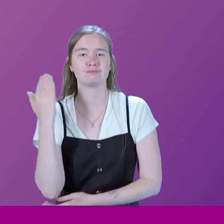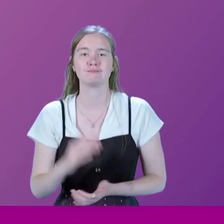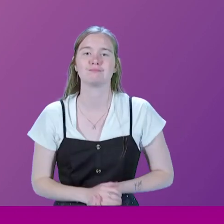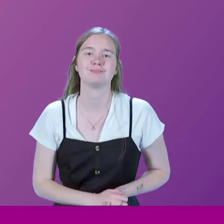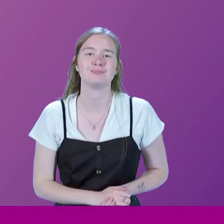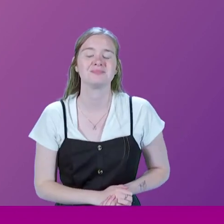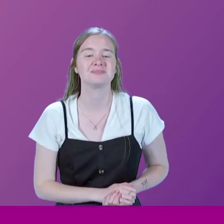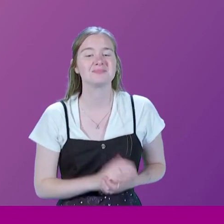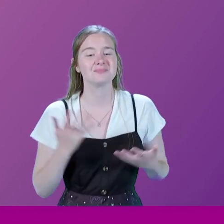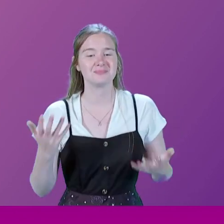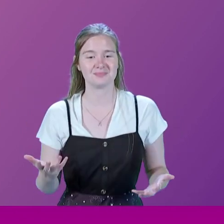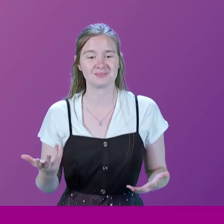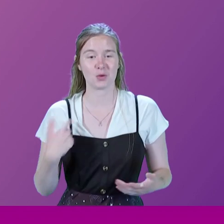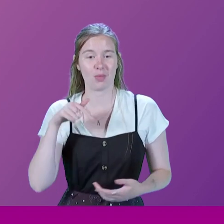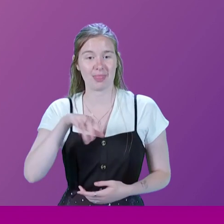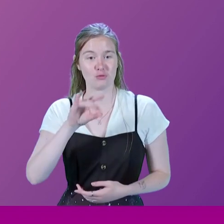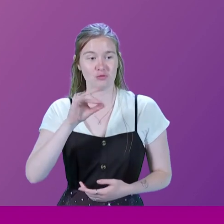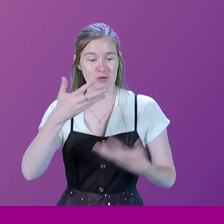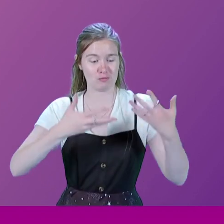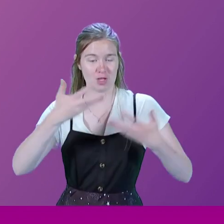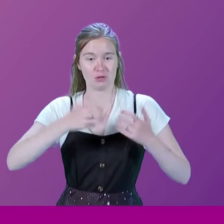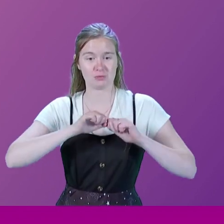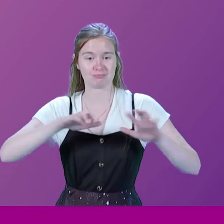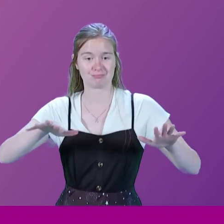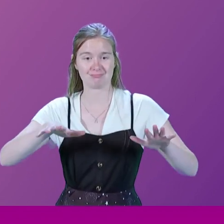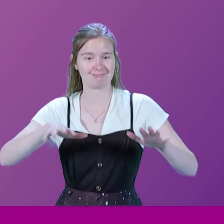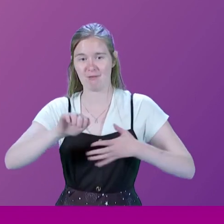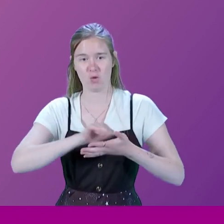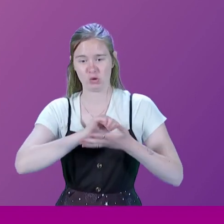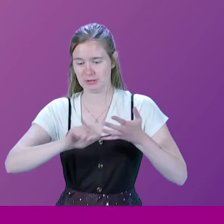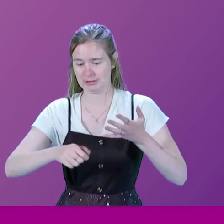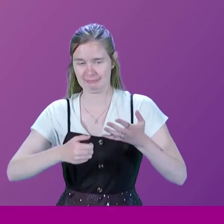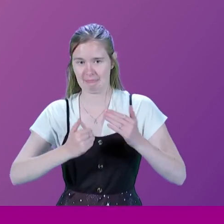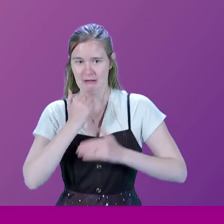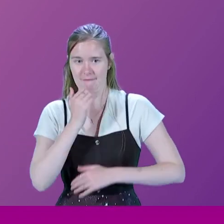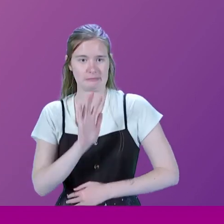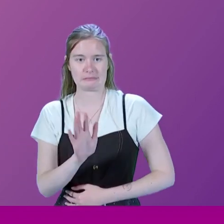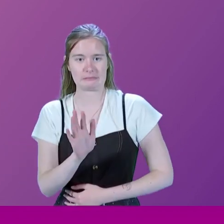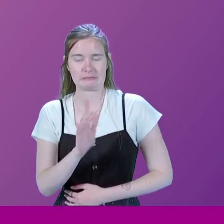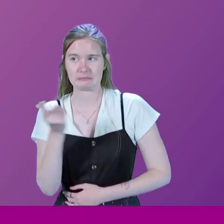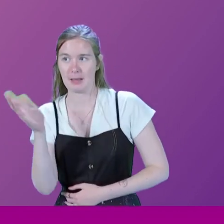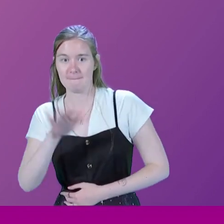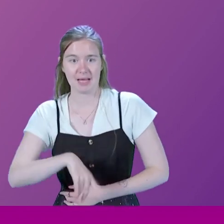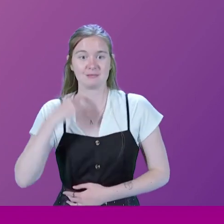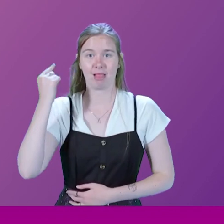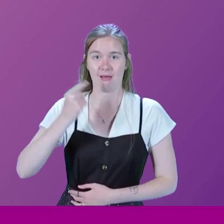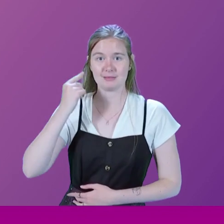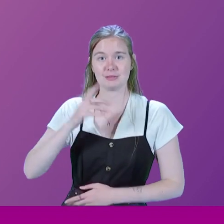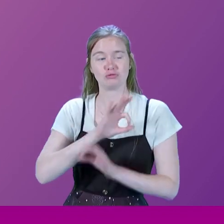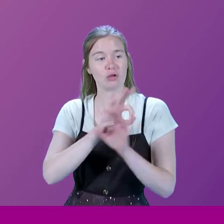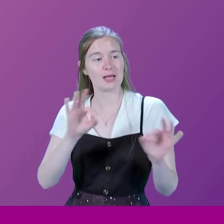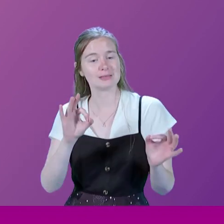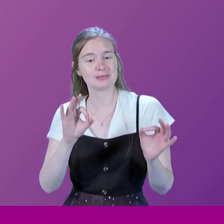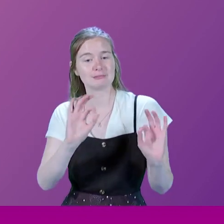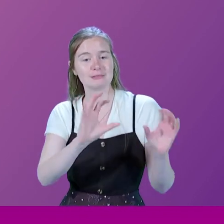And on the Tuesday, the result came out. She hadn't got enough votes to win. She came back to London. She asked each